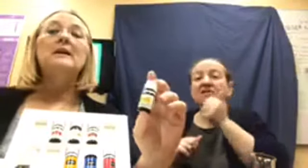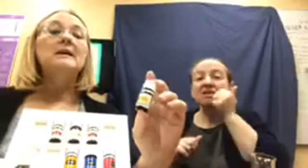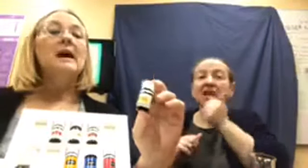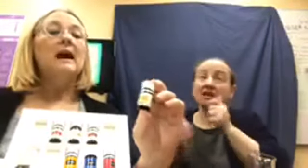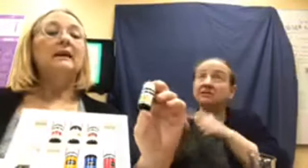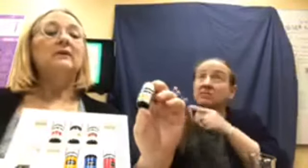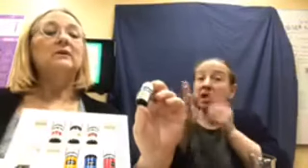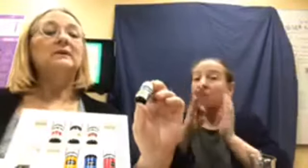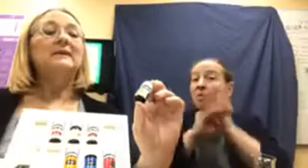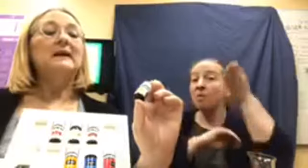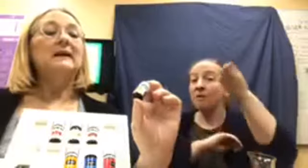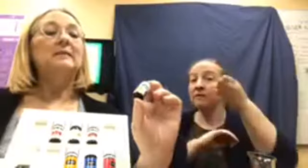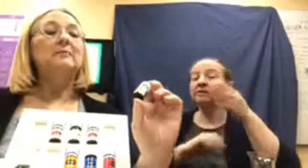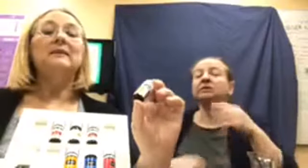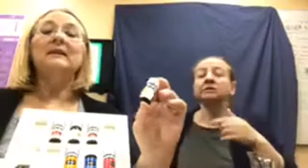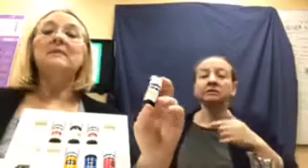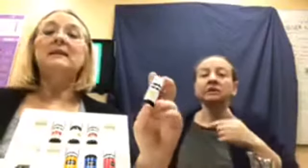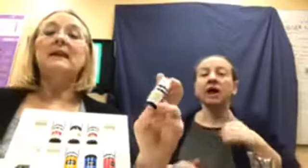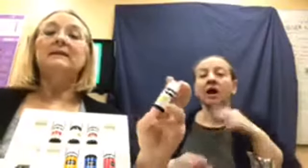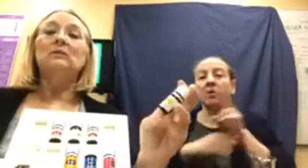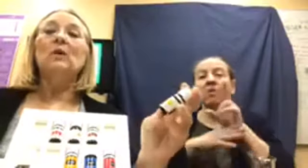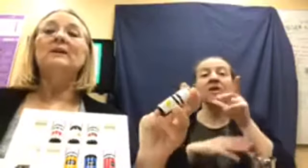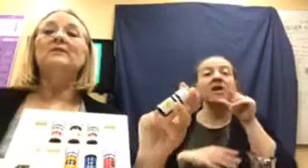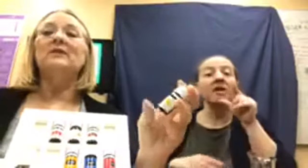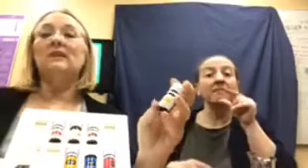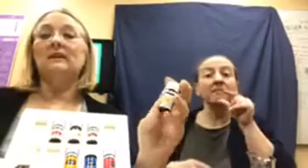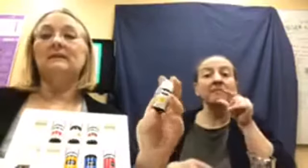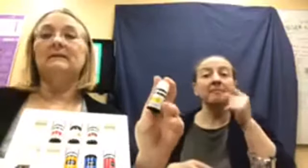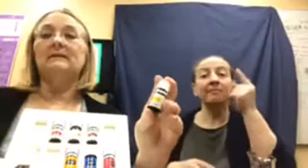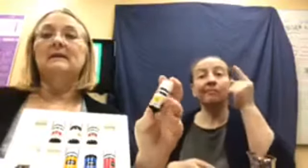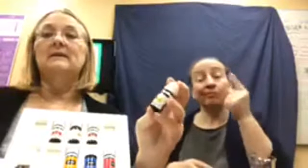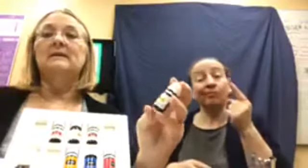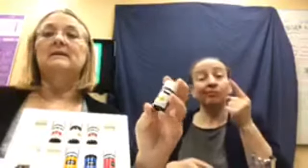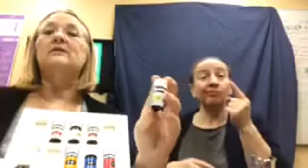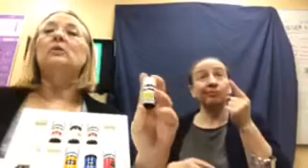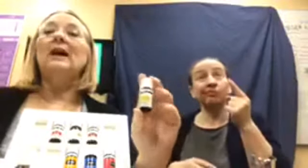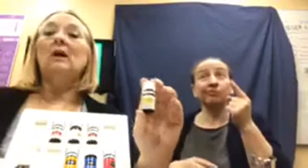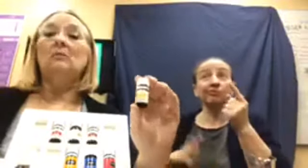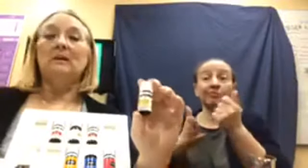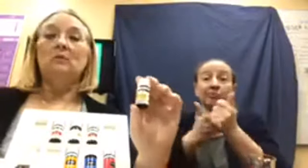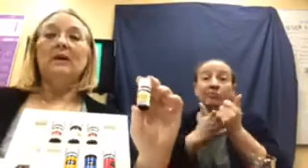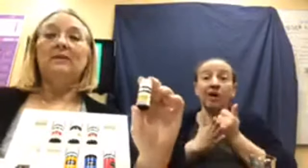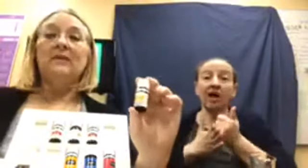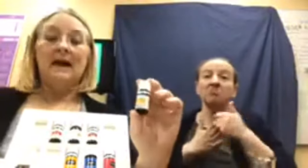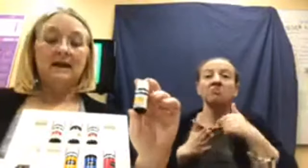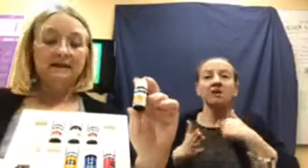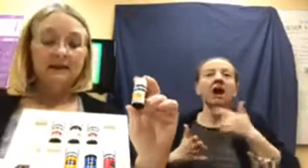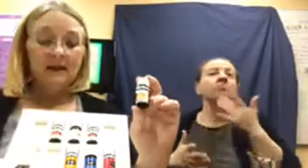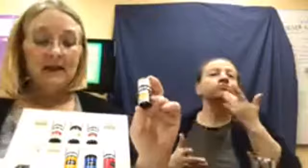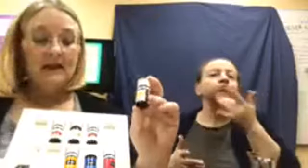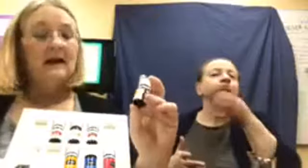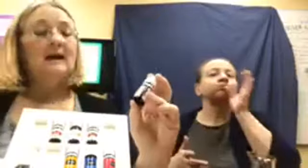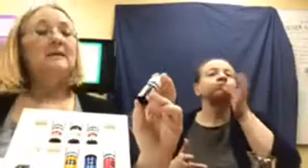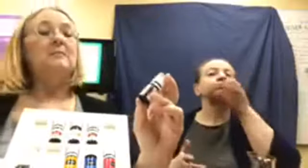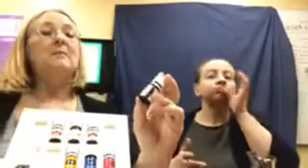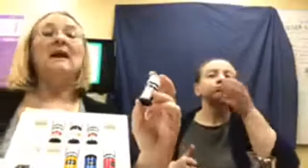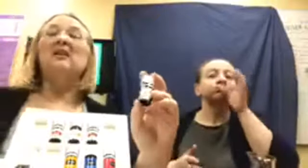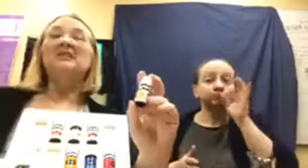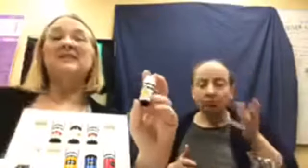I use, um, lemon as one of the things to help me with that. Um, I also